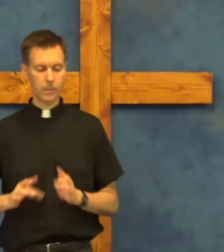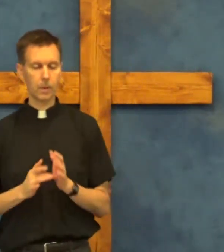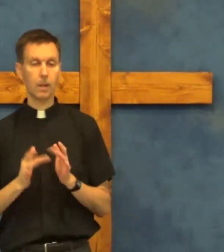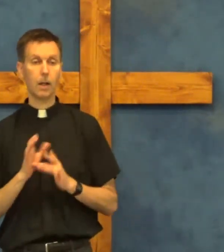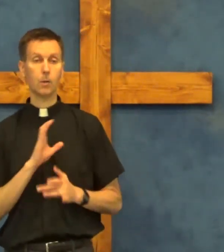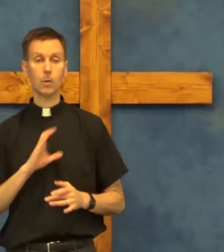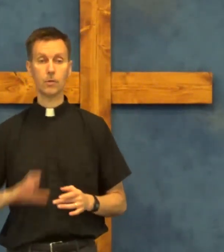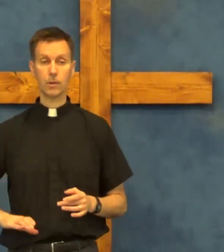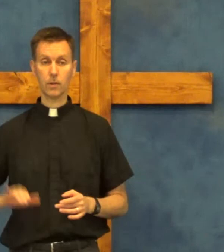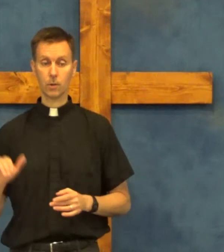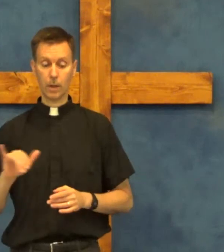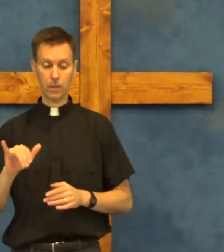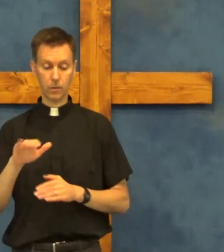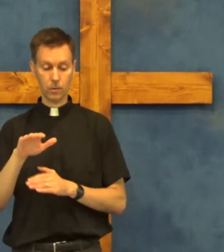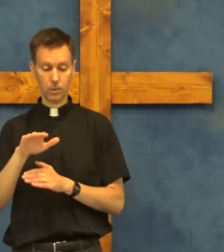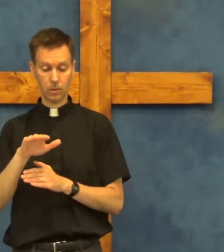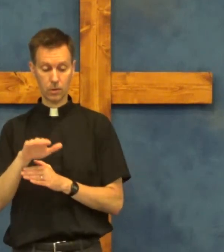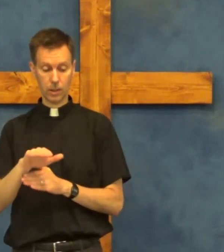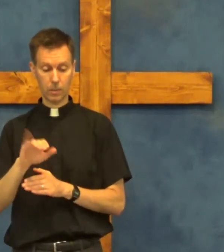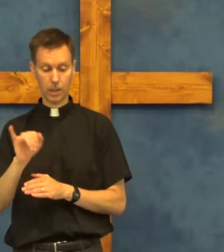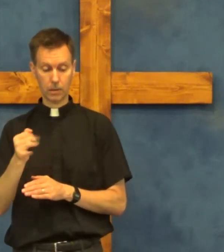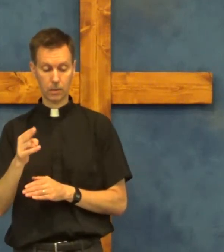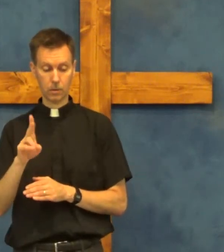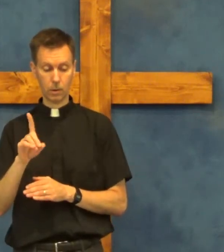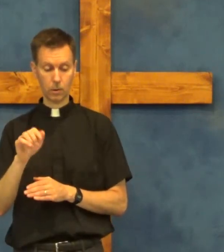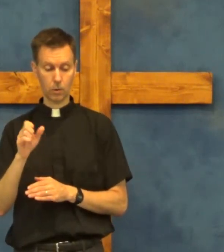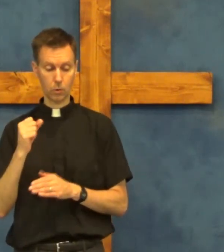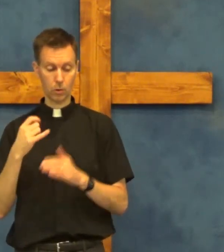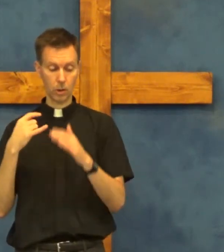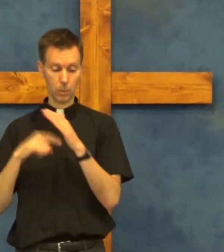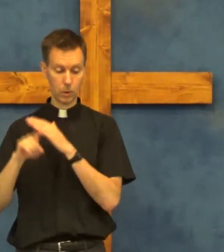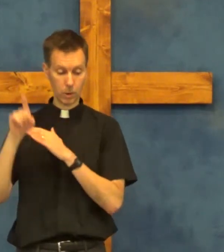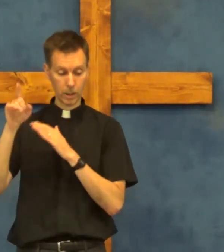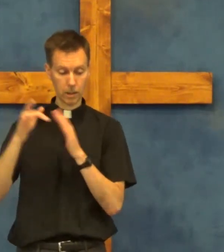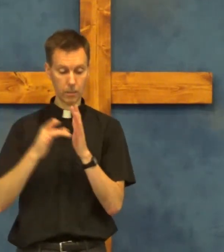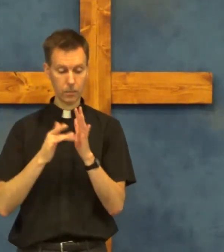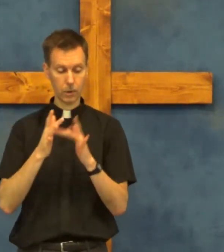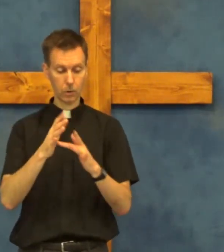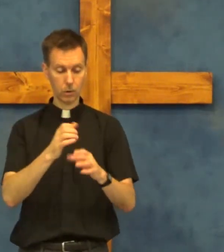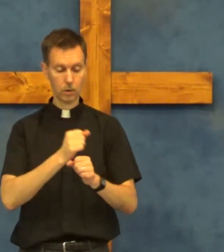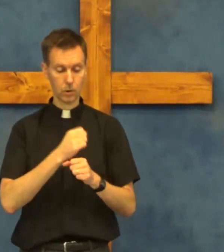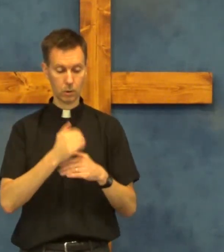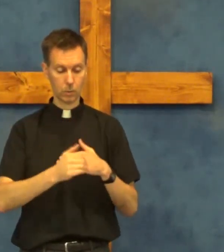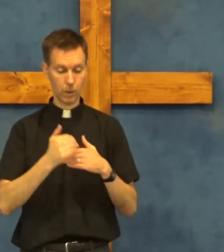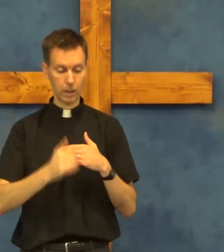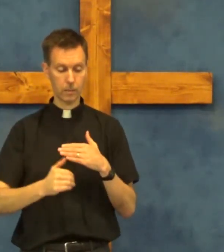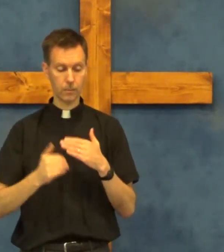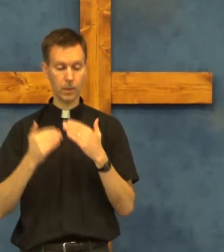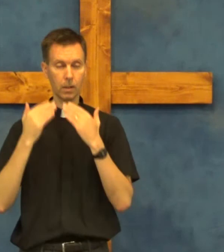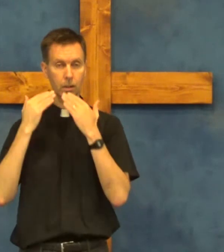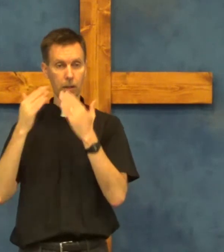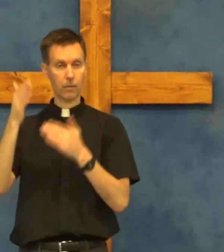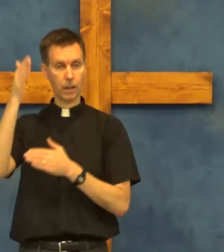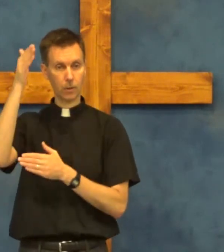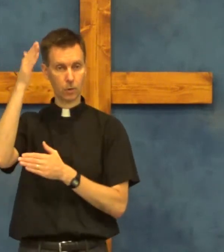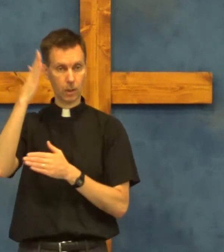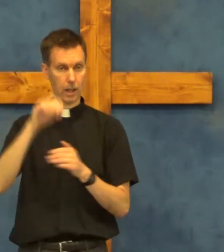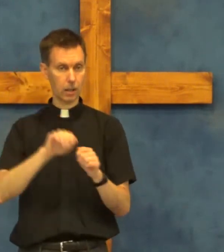Lord Jesus Christ the same night that Judas betrayed him Jesus took breath he thanks to God